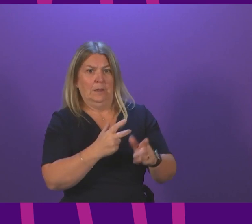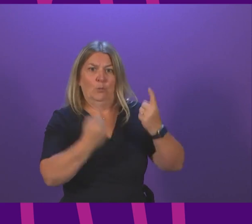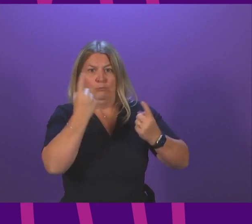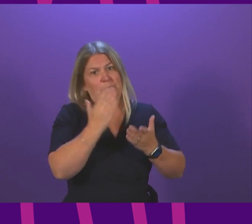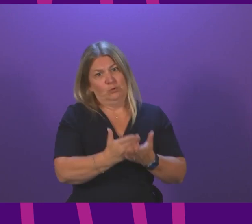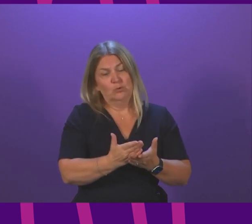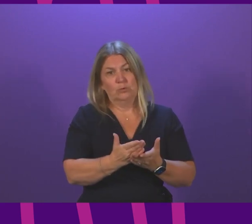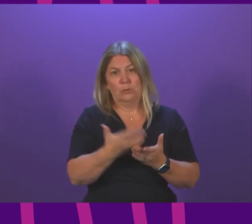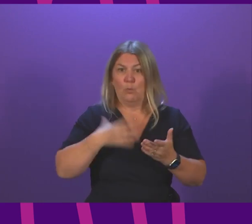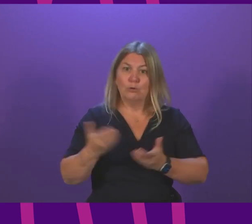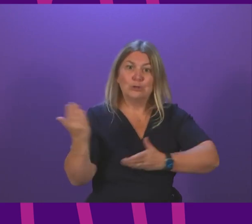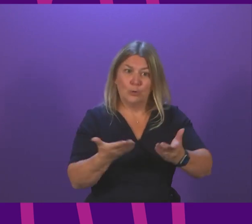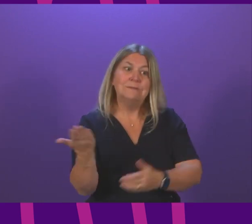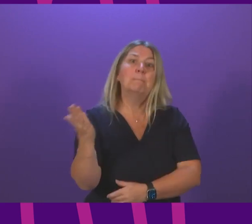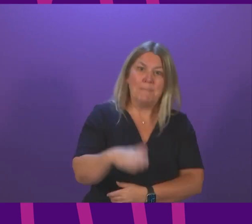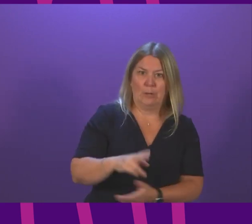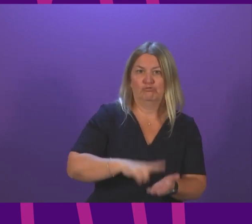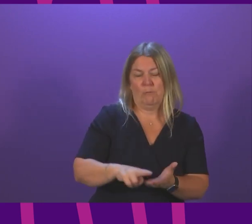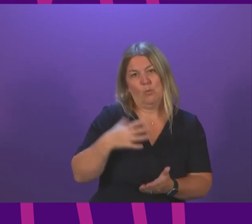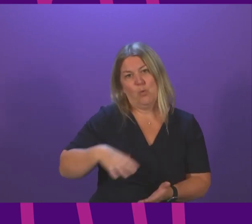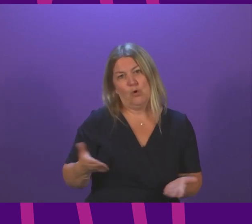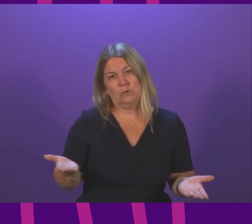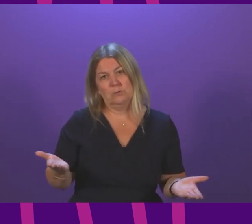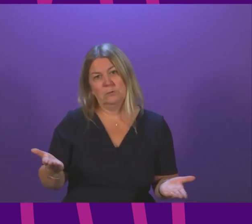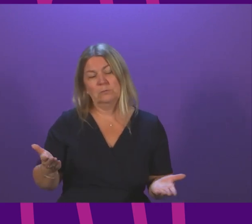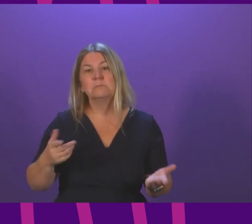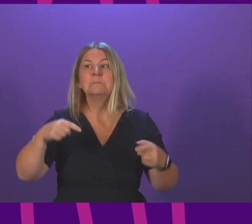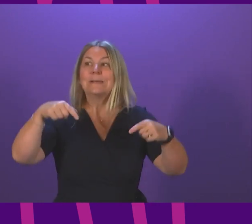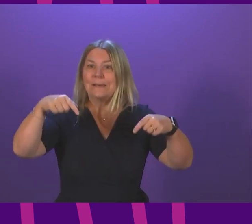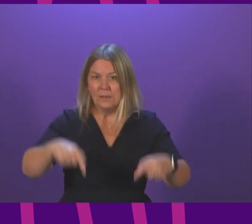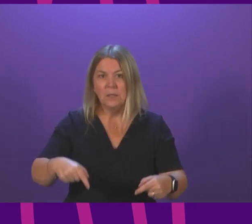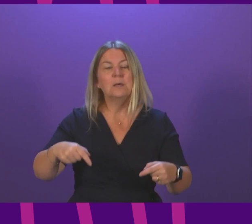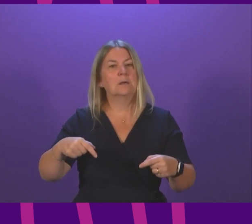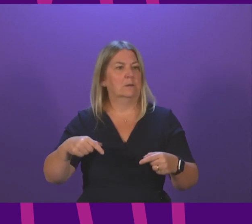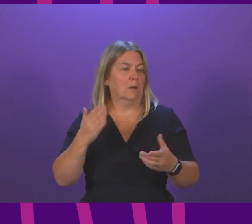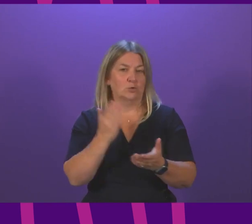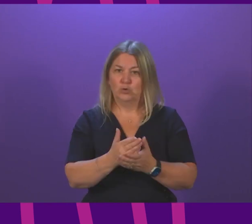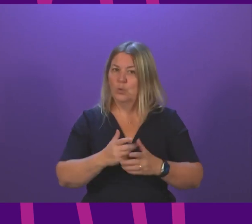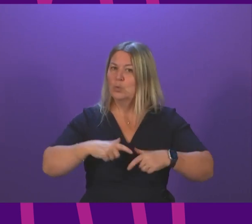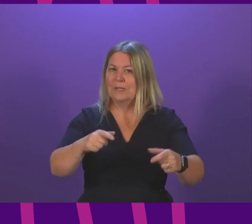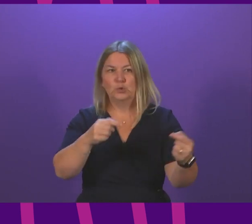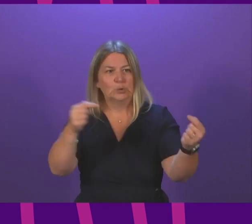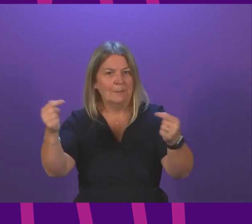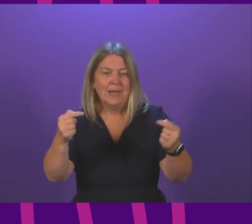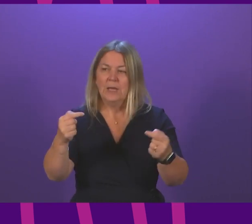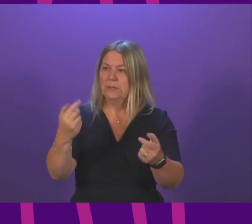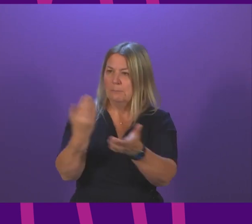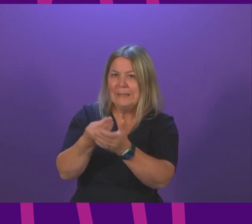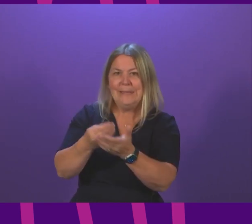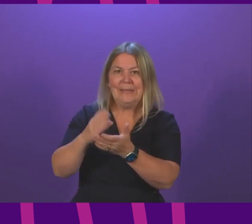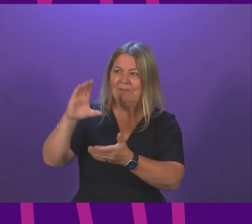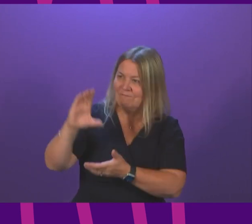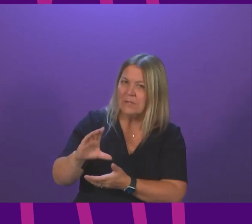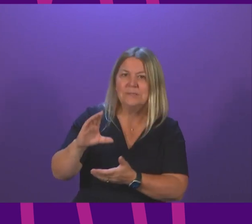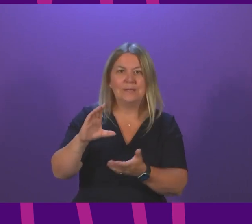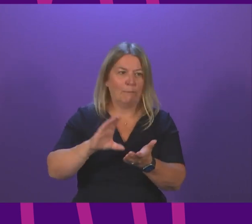reinstated as quickly as possible we will continue across this chamber to have debates about funding we are increasing funding to social care and